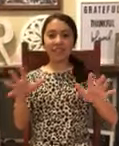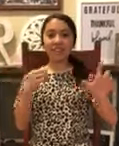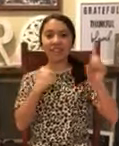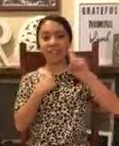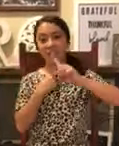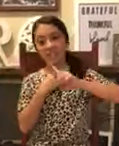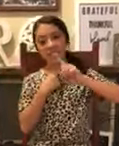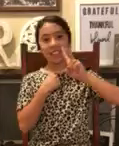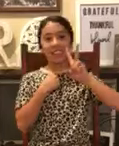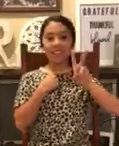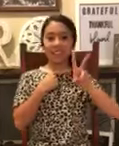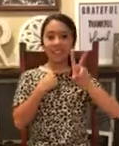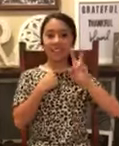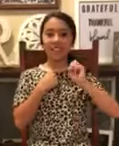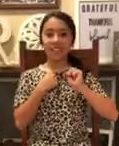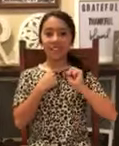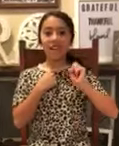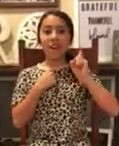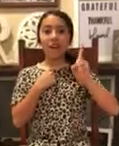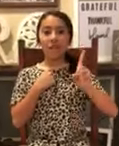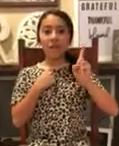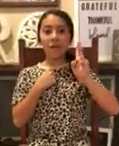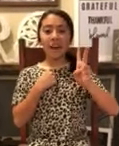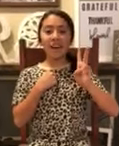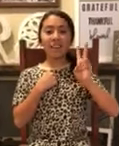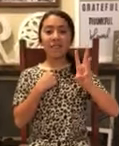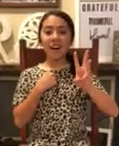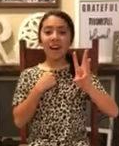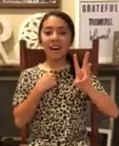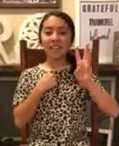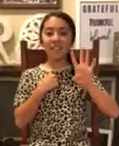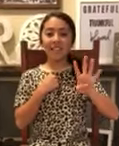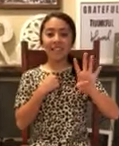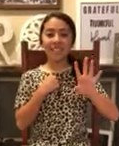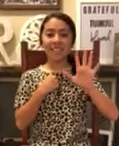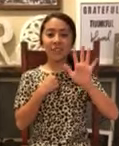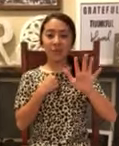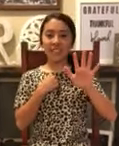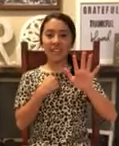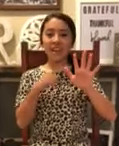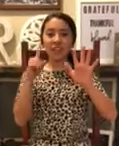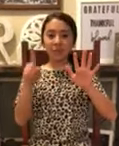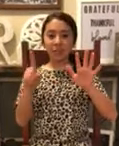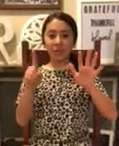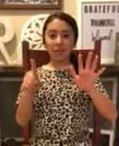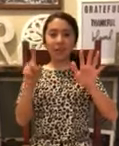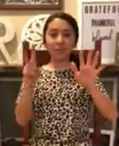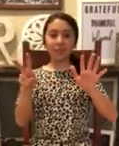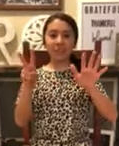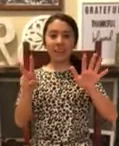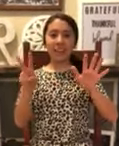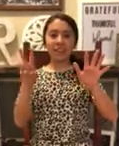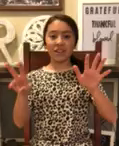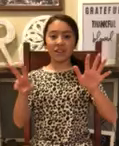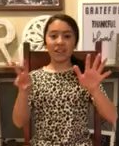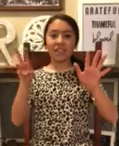done. 33, 36, 4, 8, 12, 16, 20, 24, 28, 32,